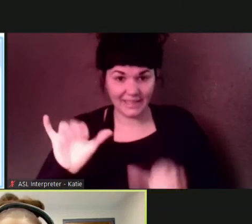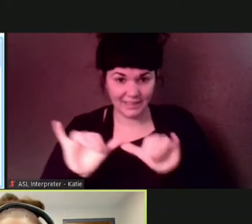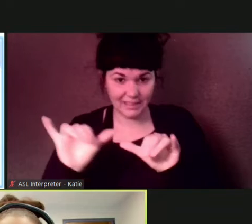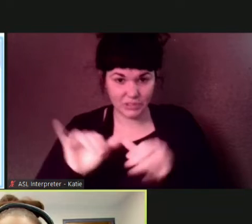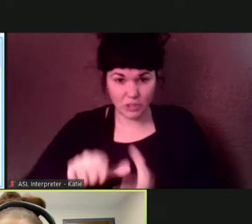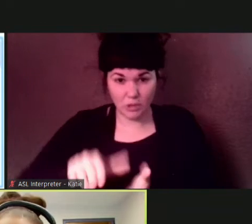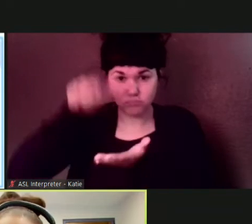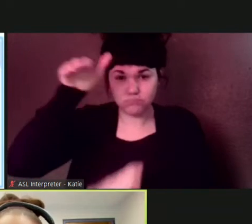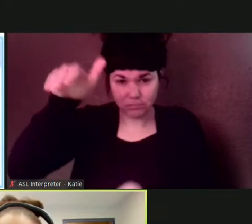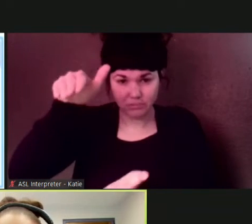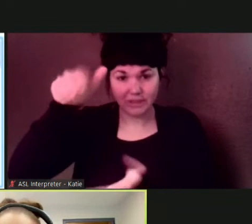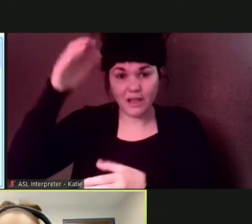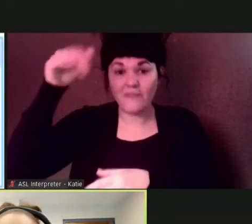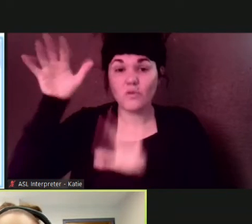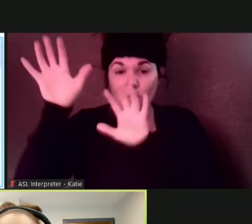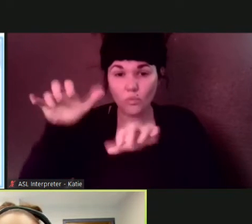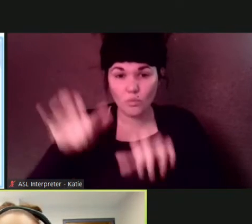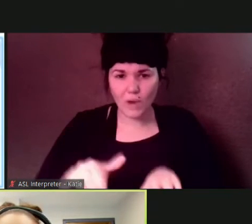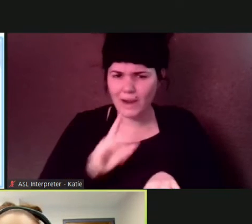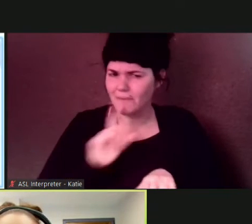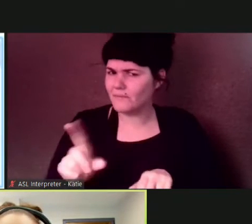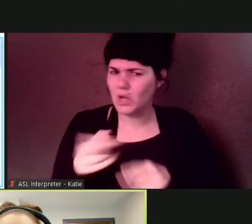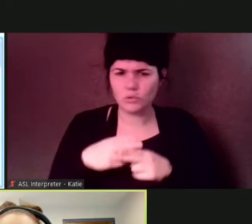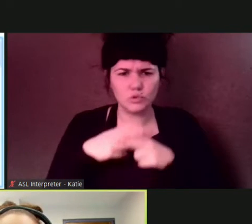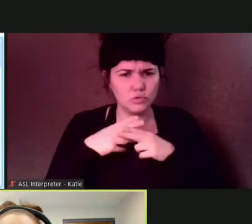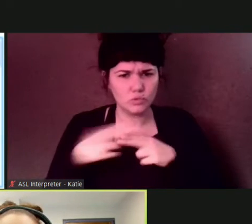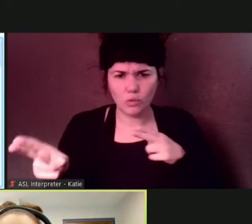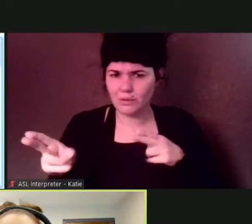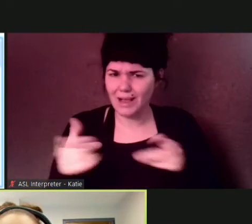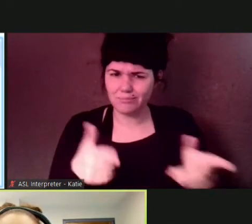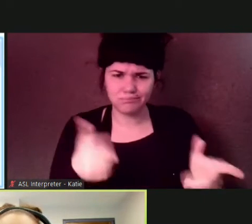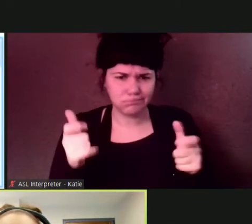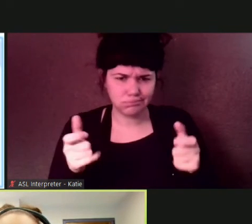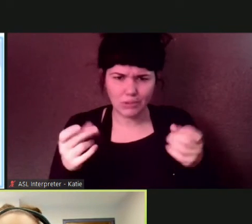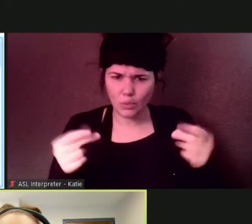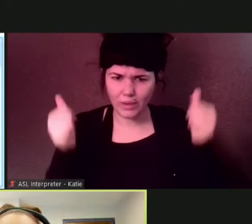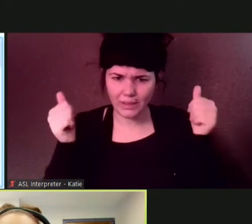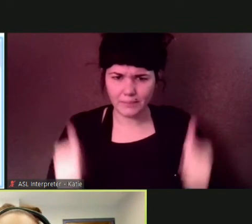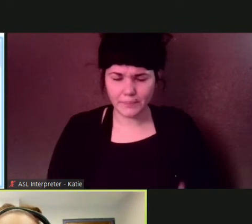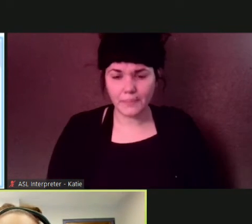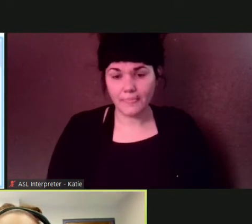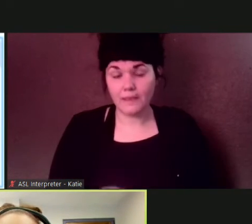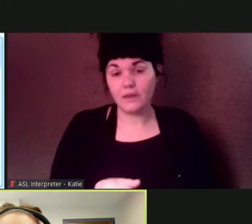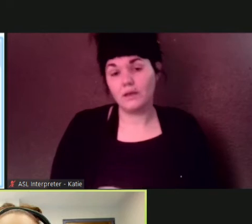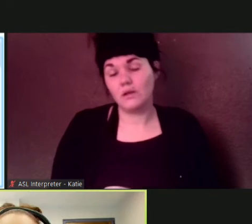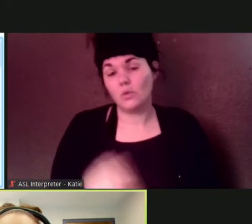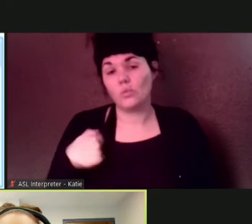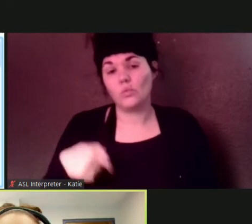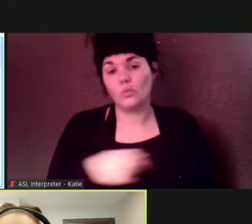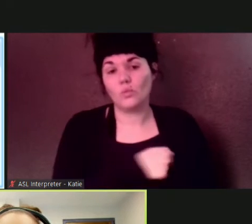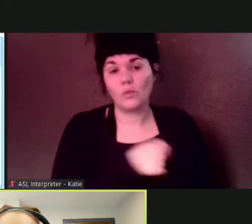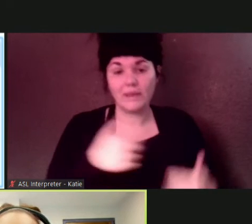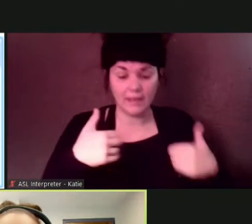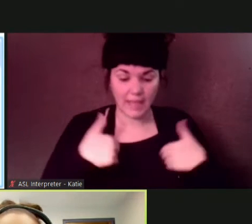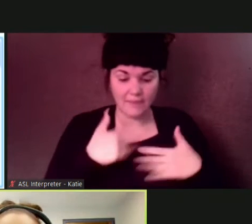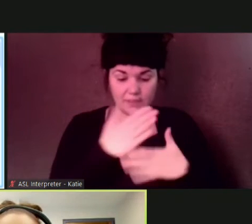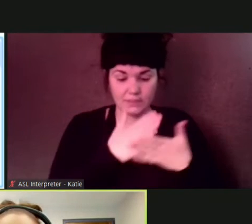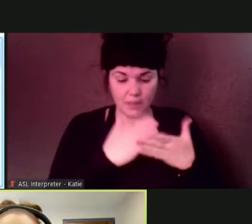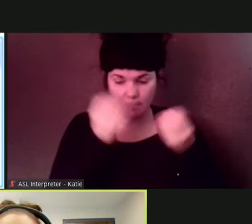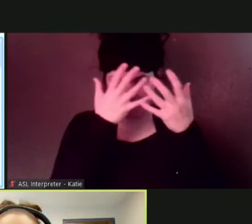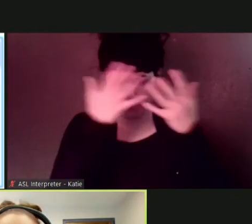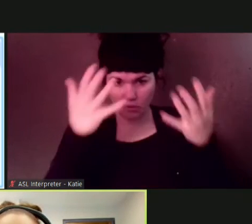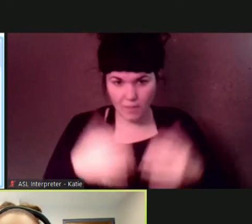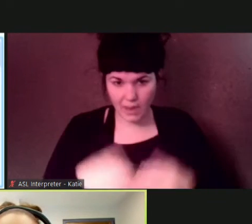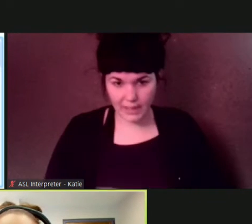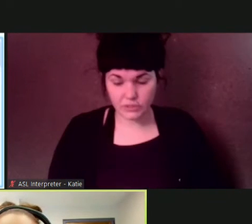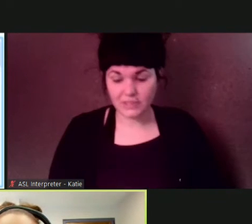short duration um there's some initial data that suggests the most uh the highest volume